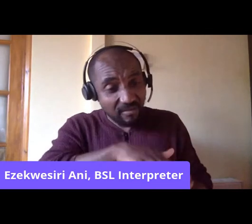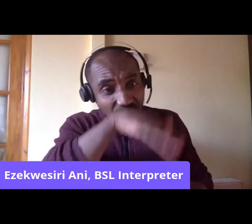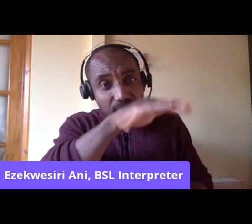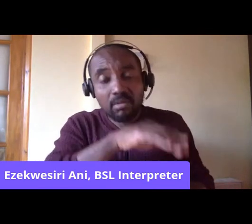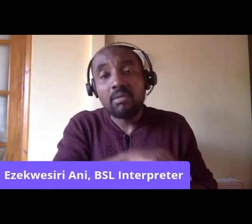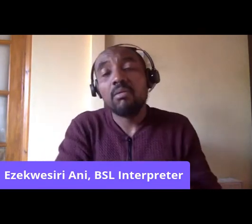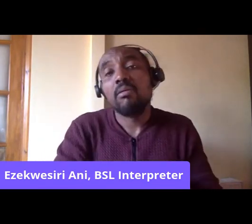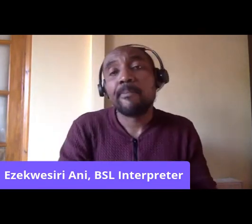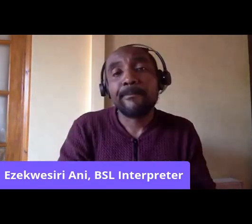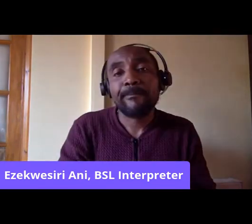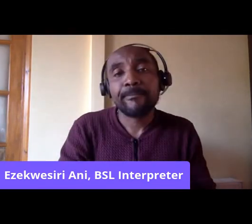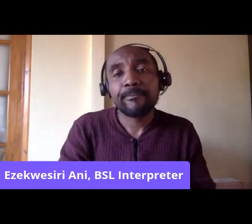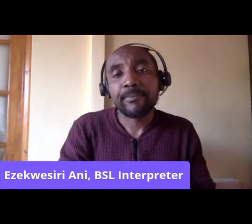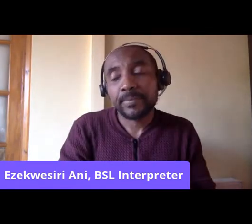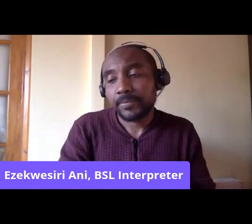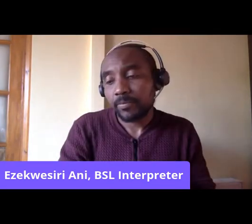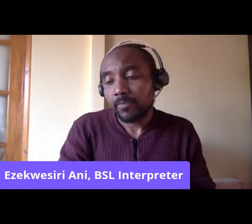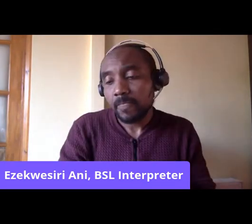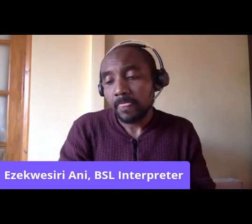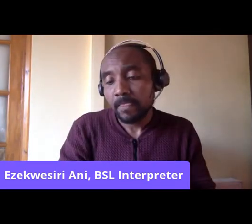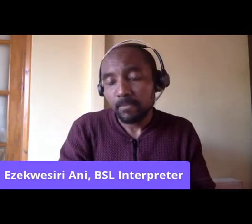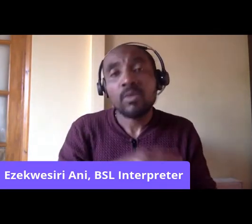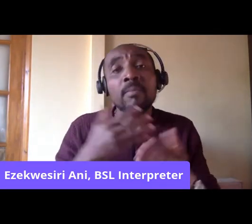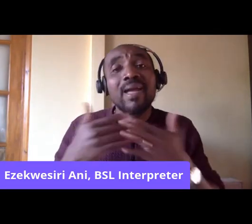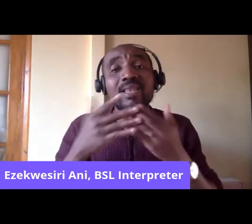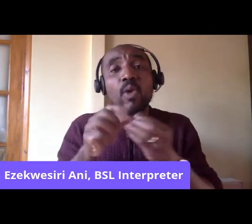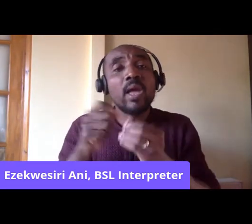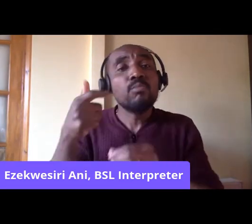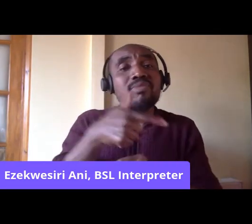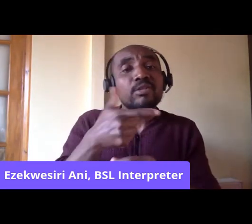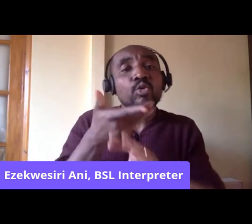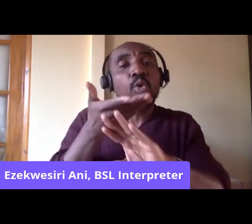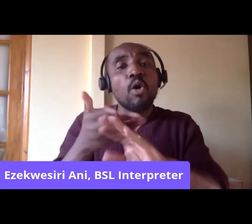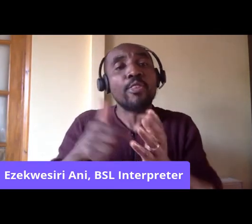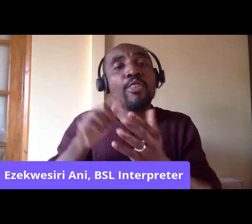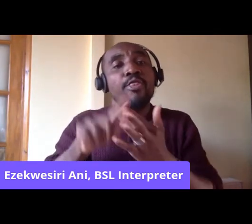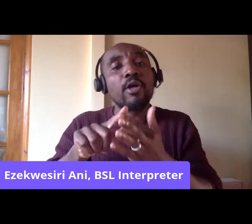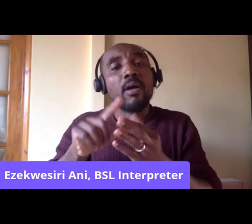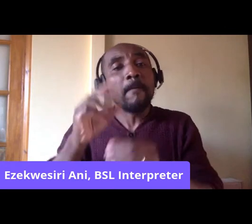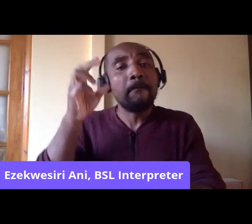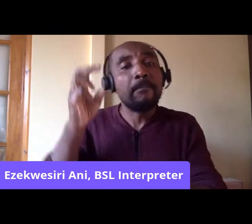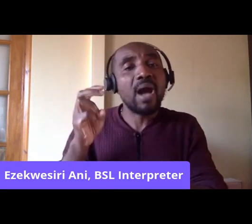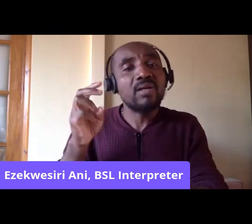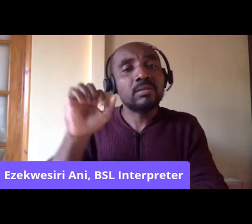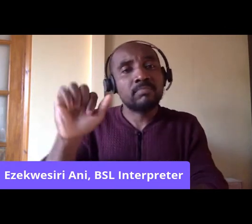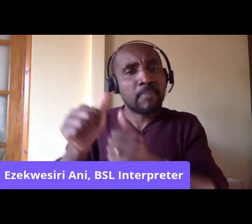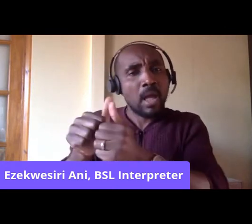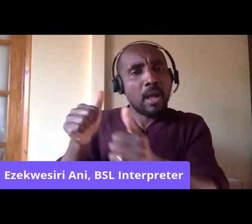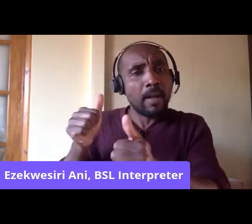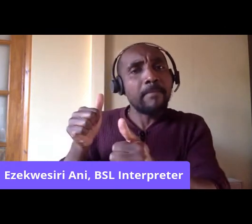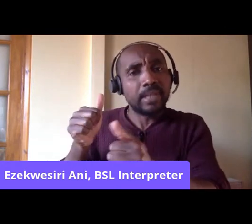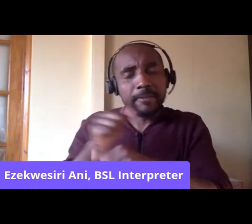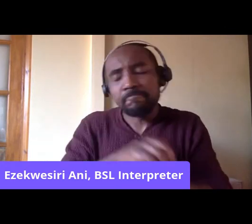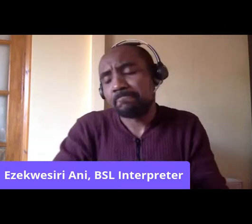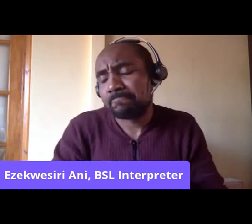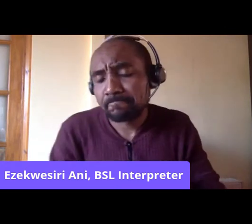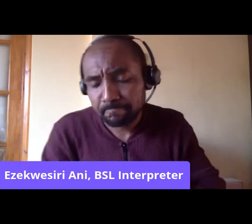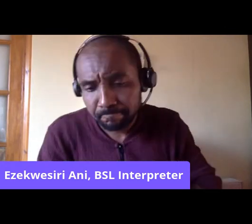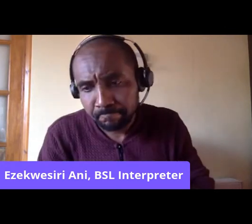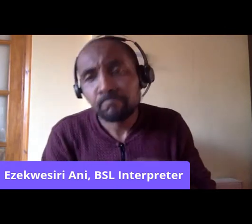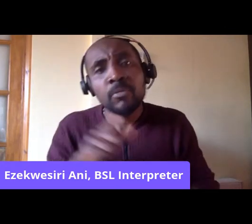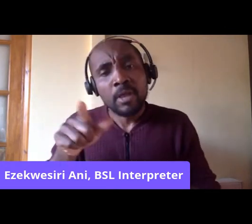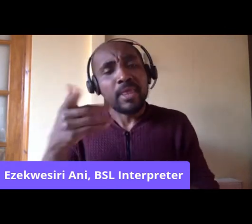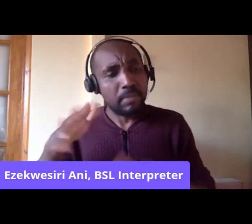Anyways, the Bristol Omnibus Company was colluding, was sort of saying, well, you know, we're